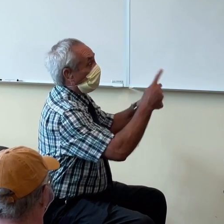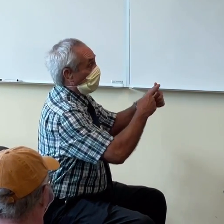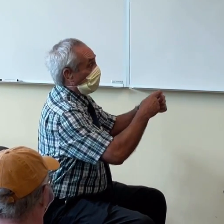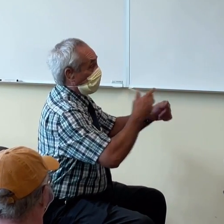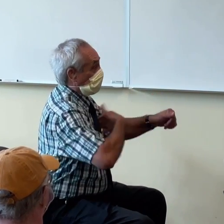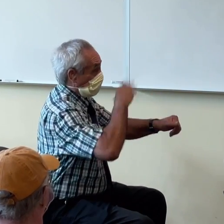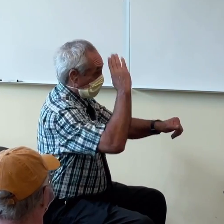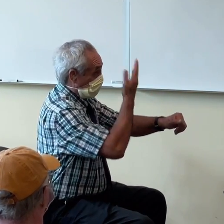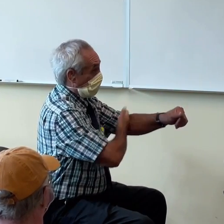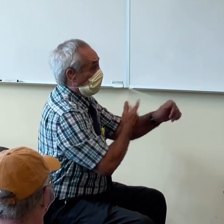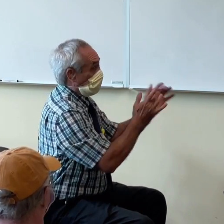start